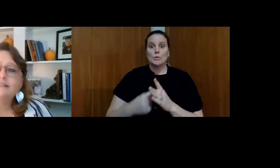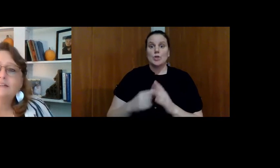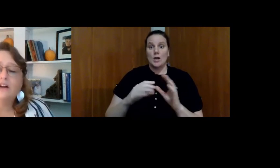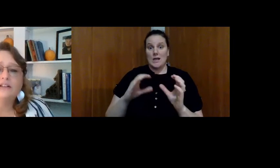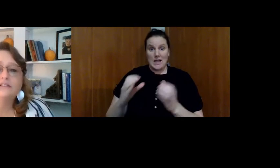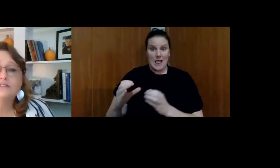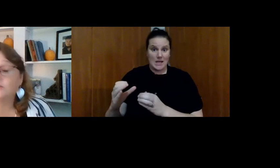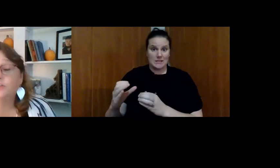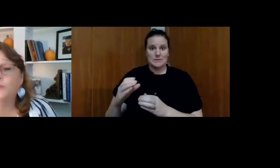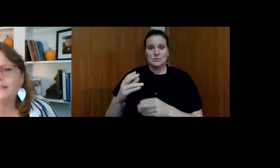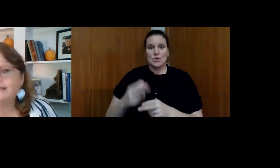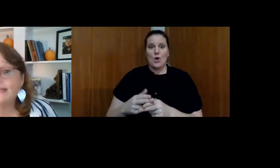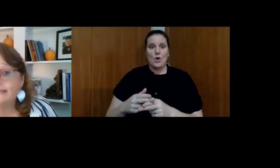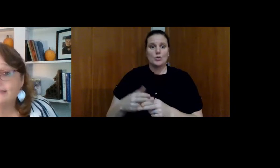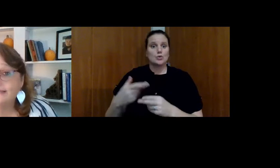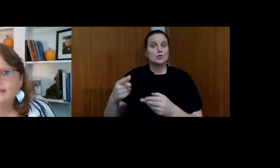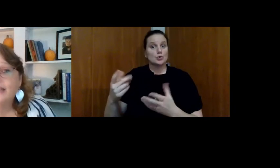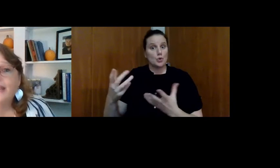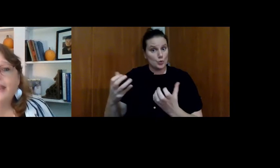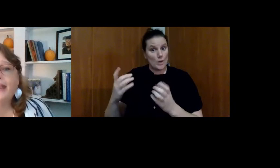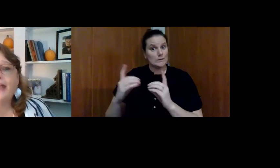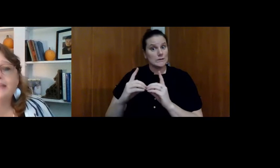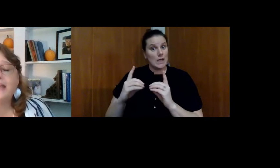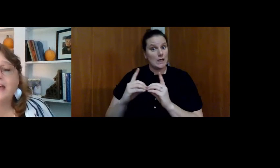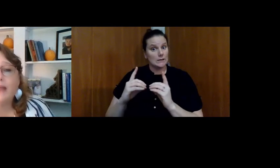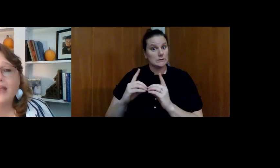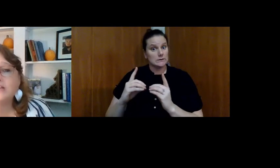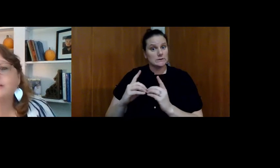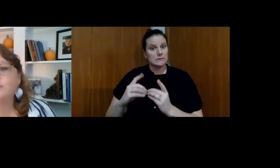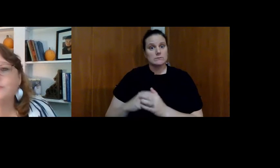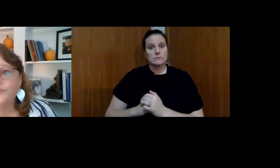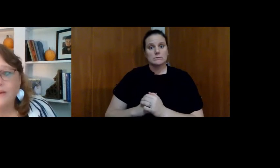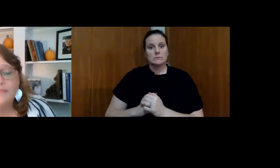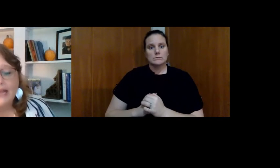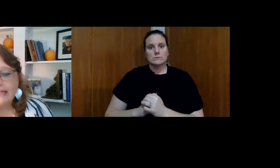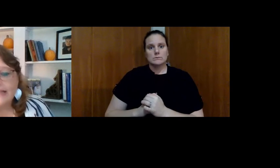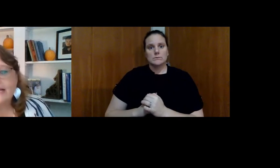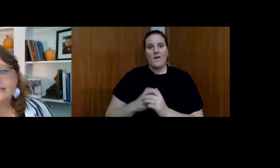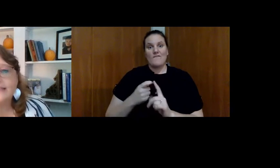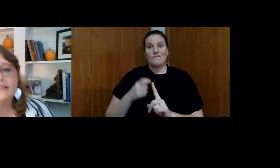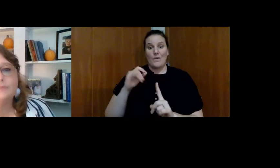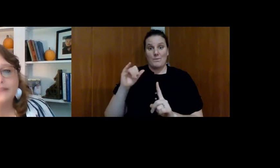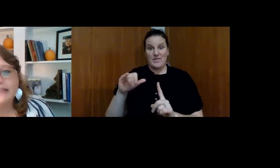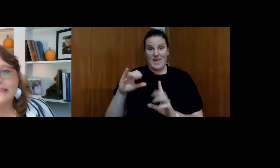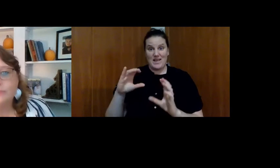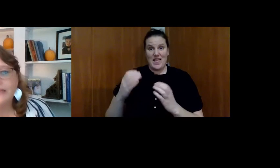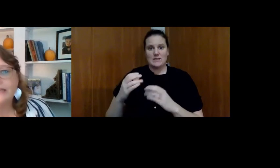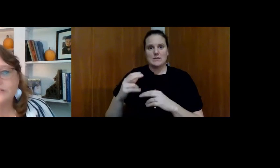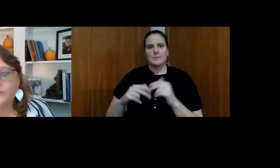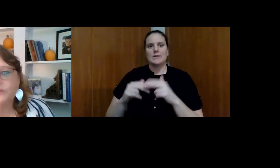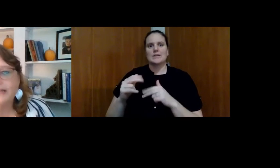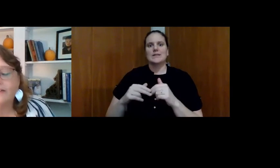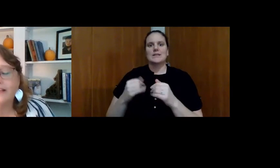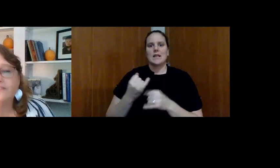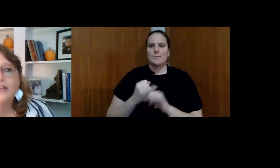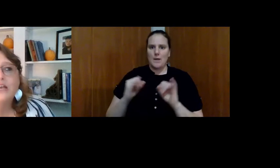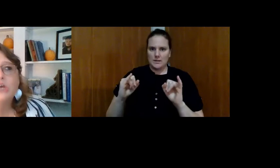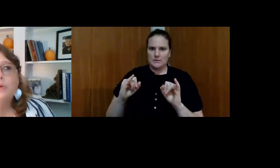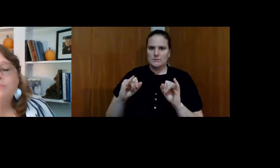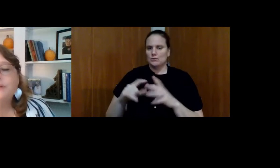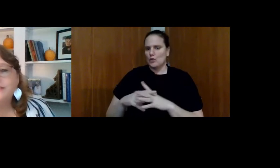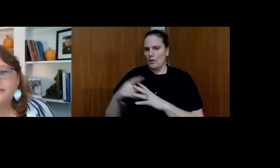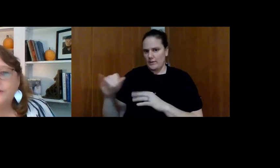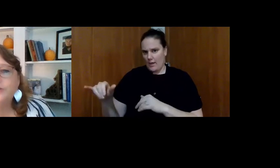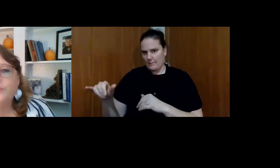class called So You Want to Date. And, actually, it was from that class that the Building Independence rolled out of.